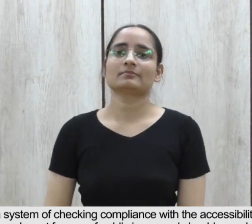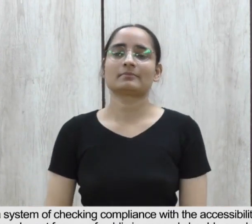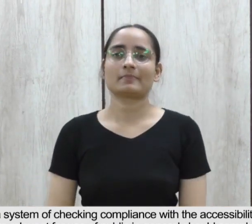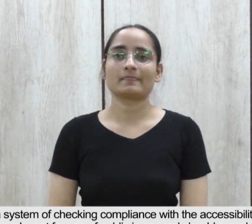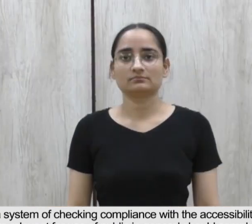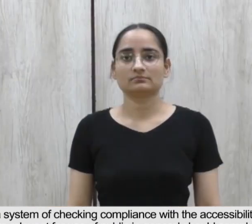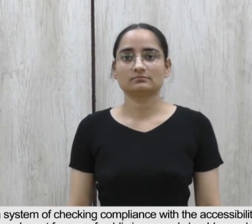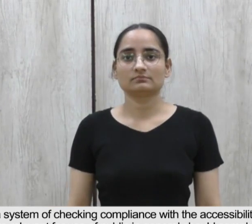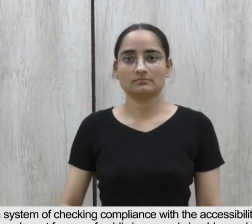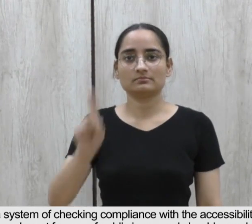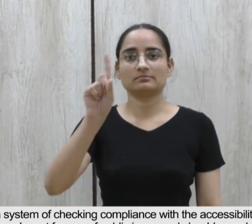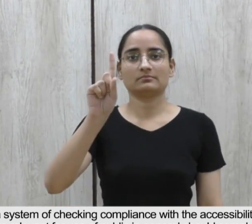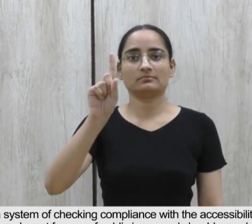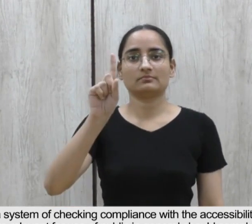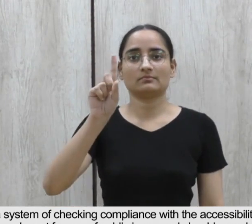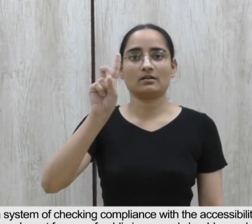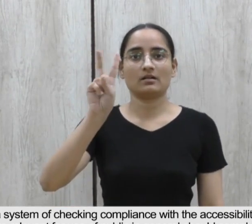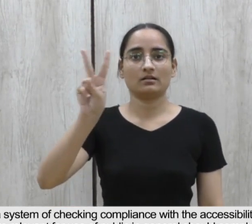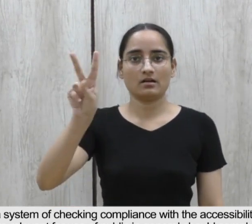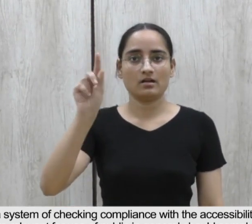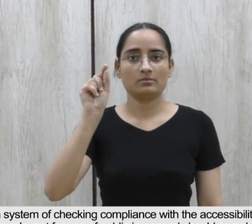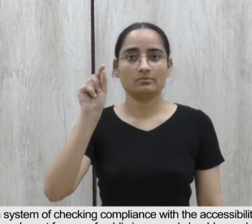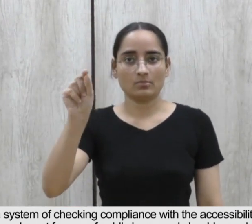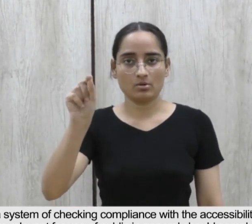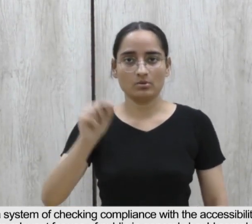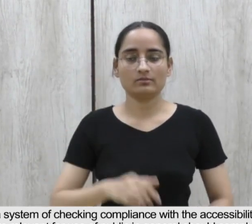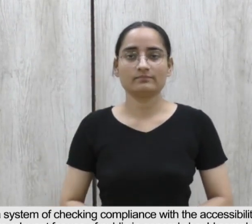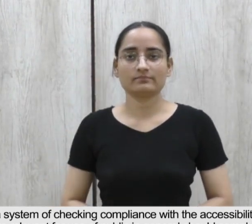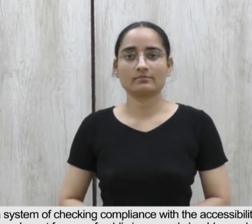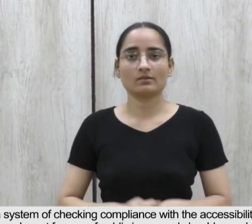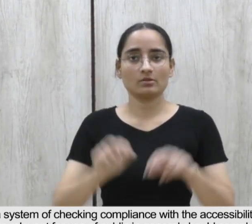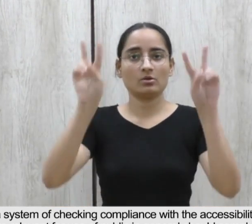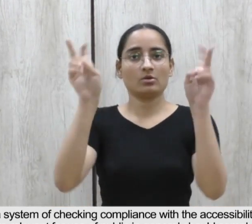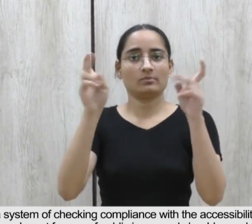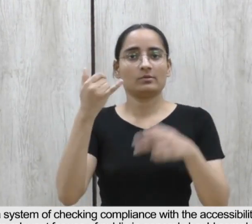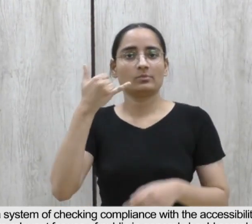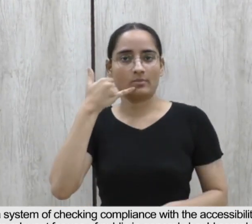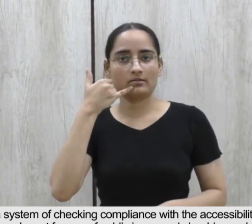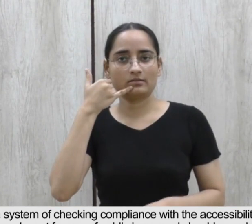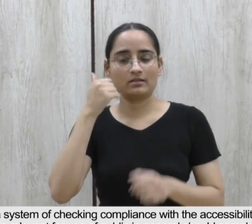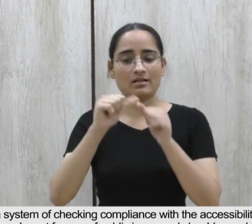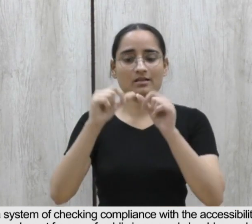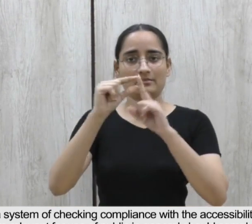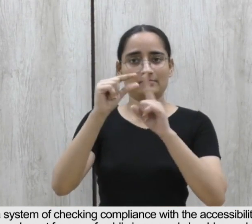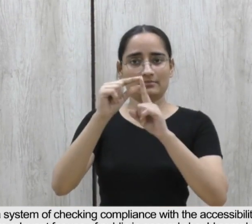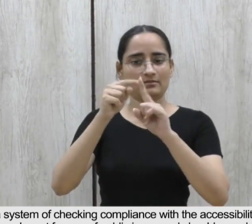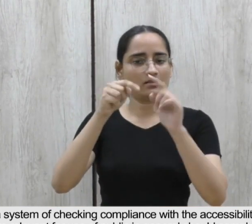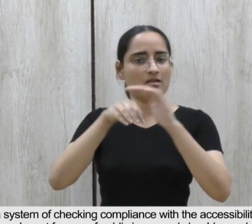Seventh point, all mobile apps which are relevant for use